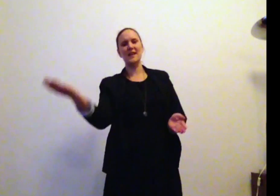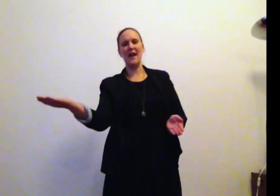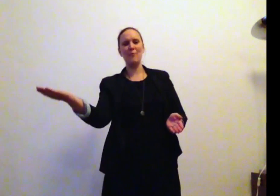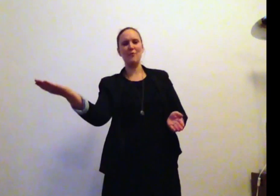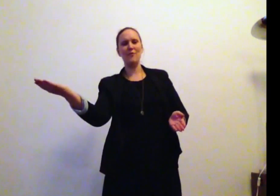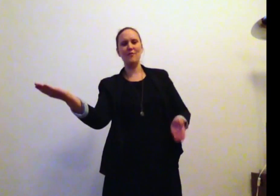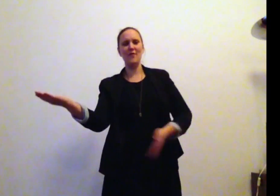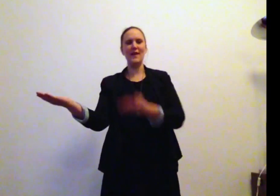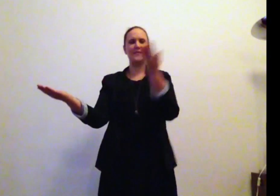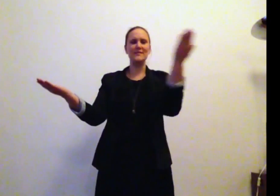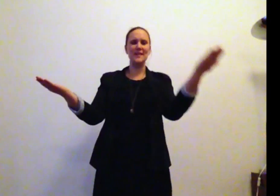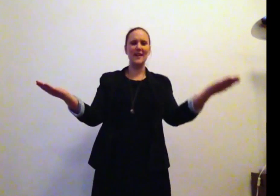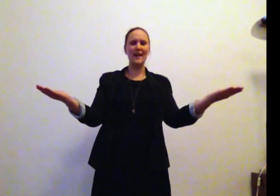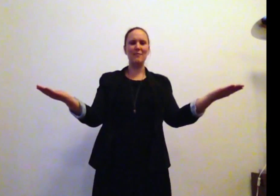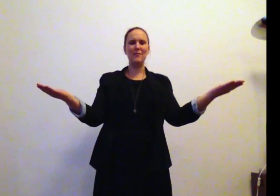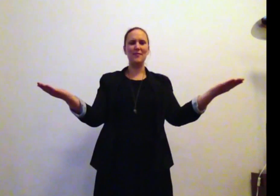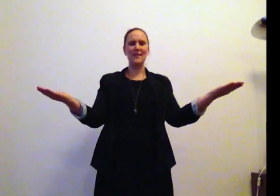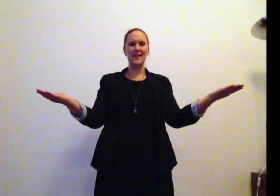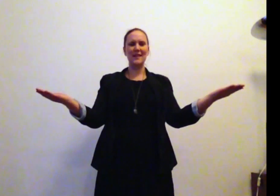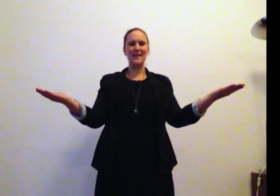Aberro Vane, Sing Aberro Lynn